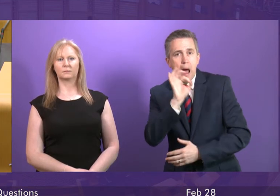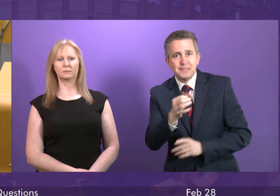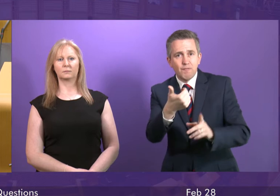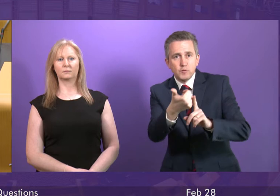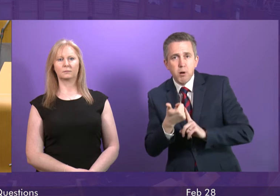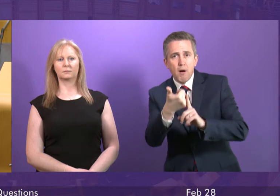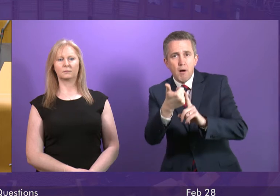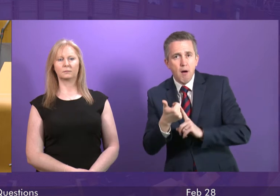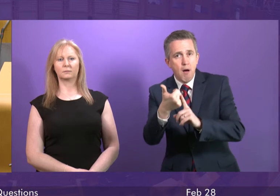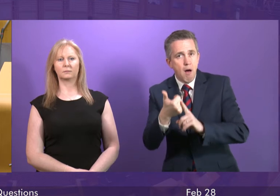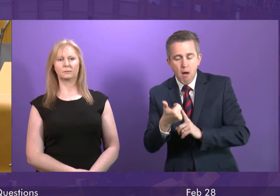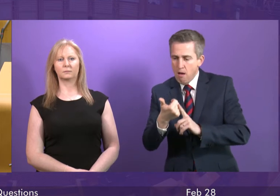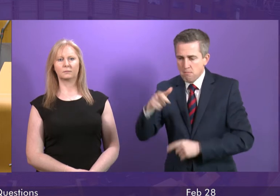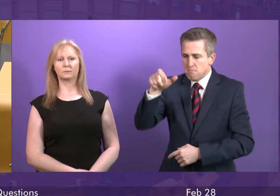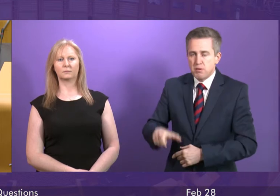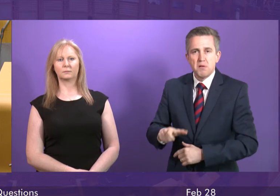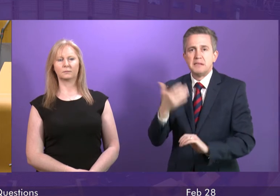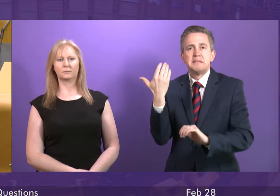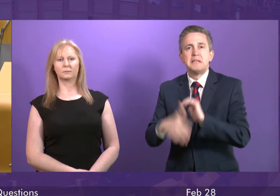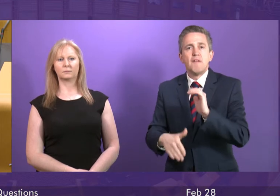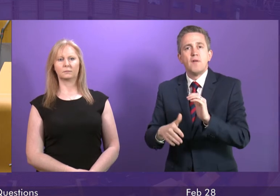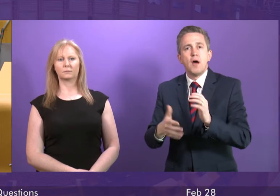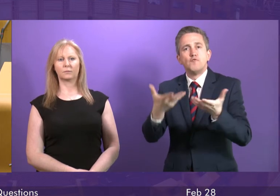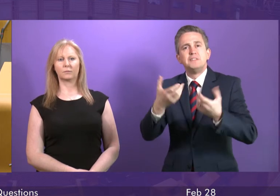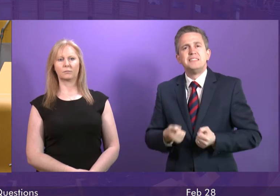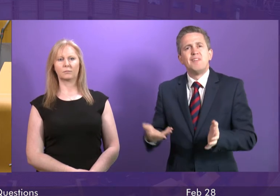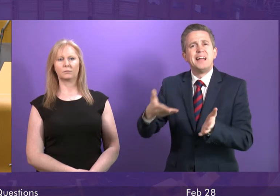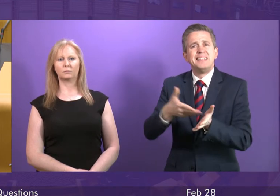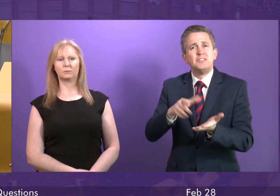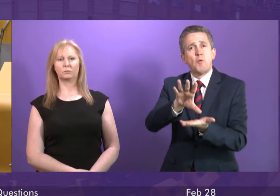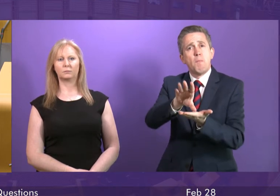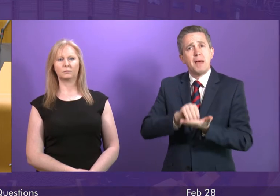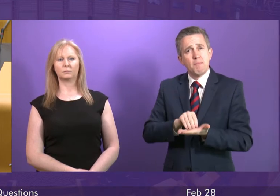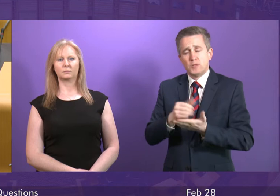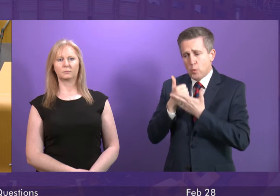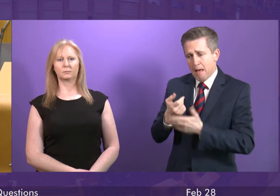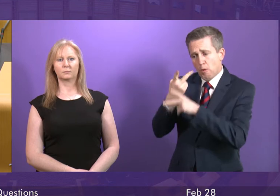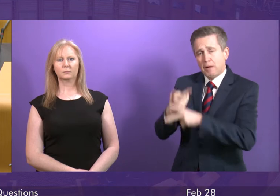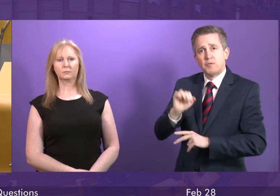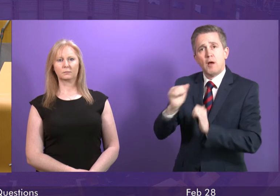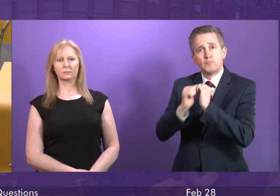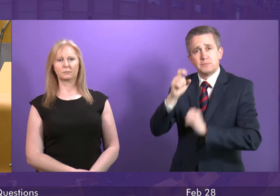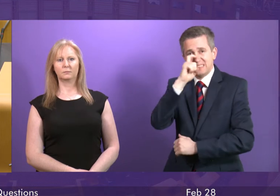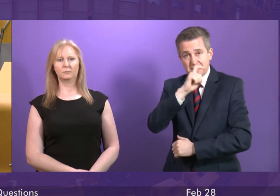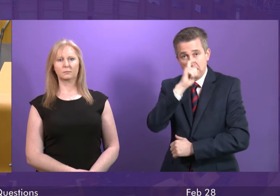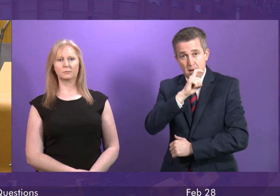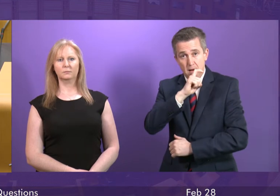my constituent has never been able to access additional financial support as a kinship carer. Does the First Minister agree with me